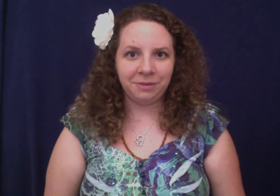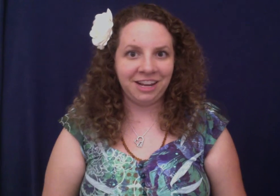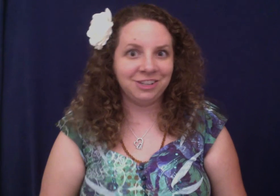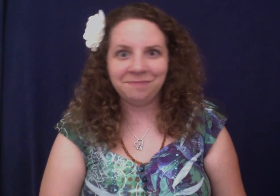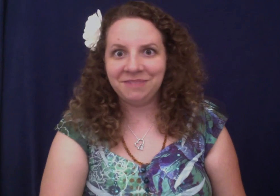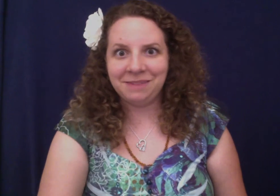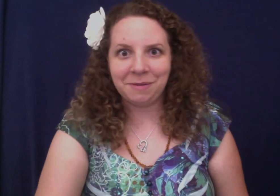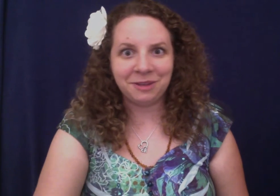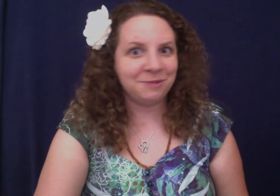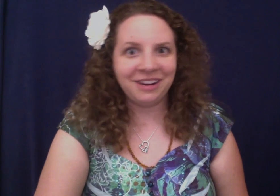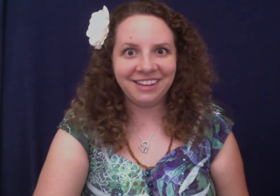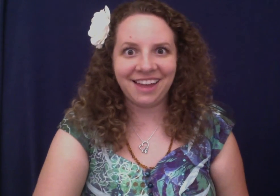handshape. Keep up the good work. You got this.